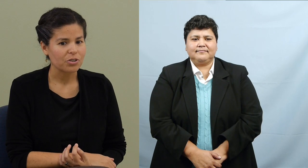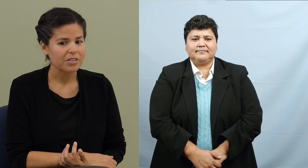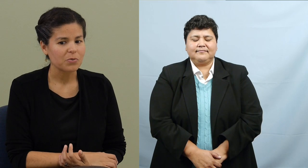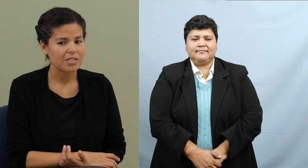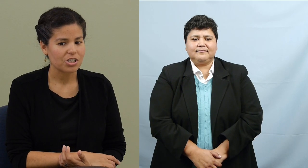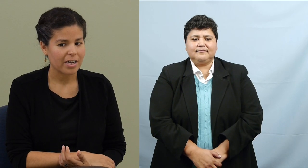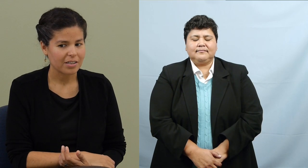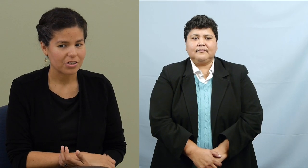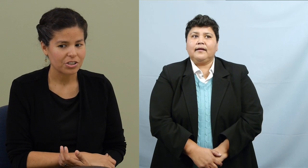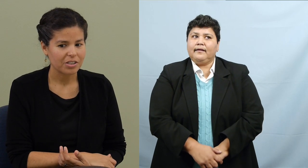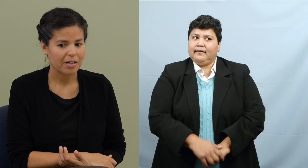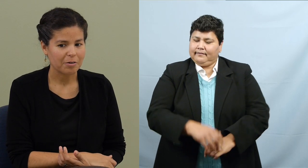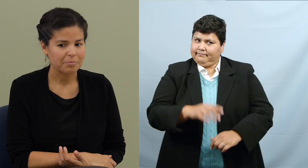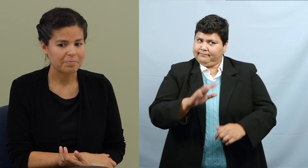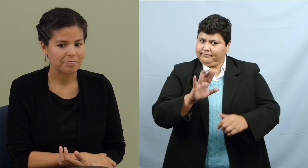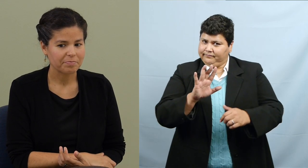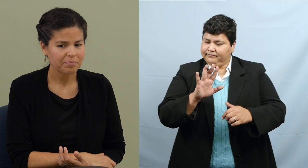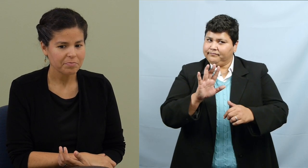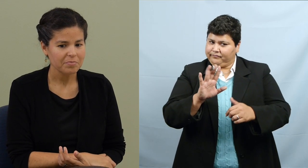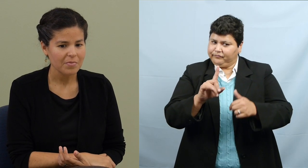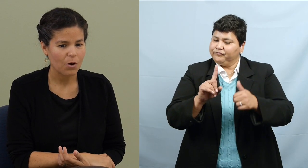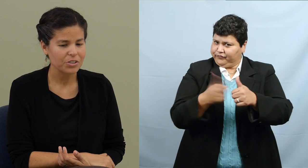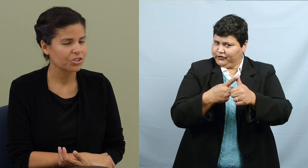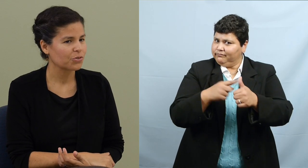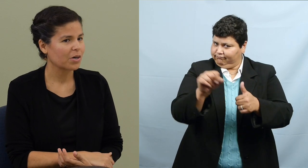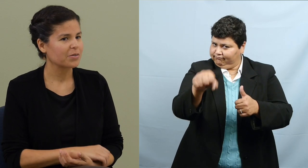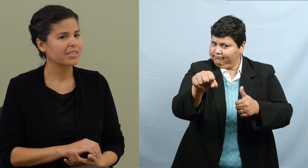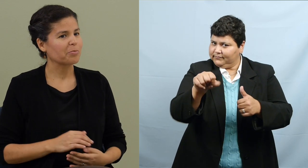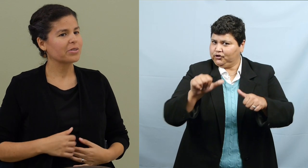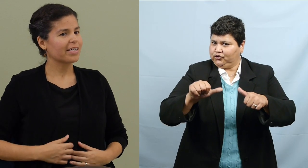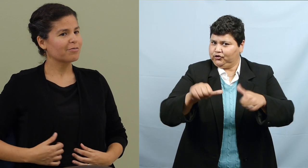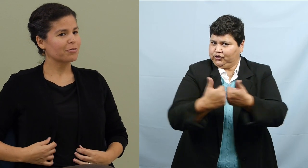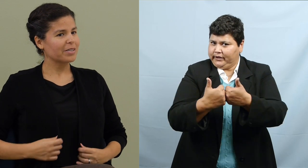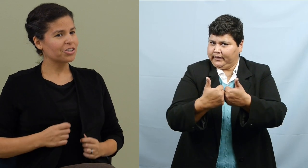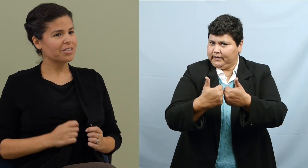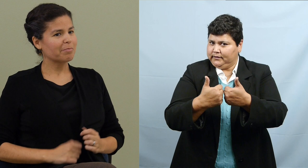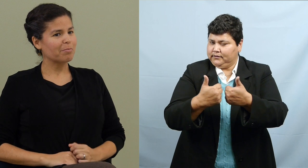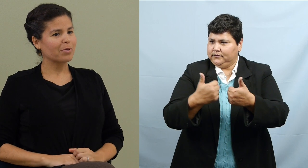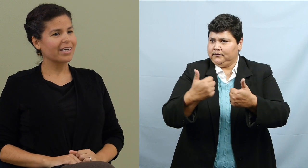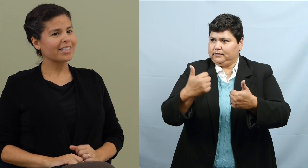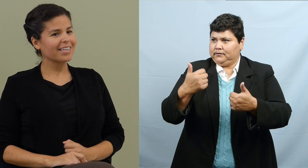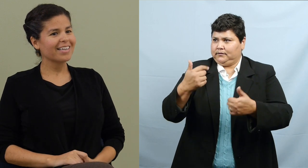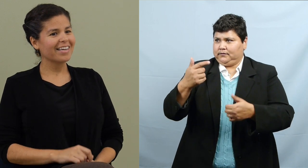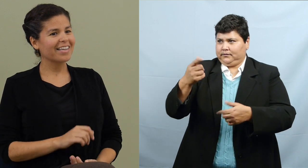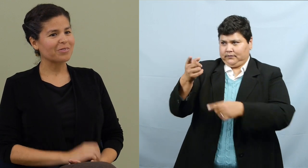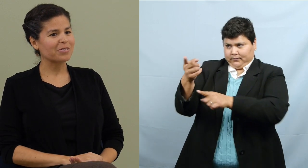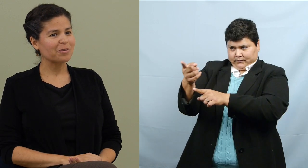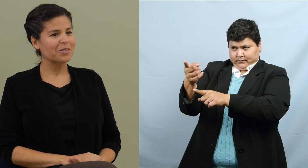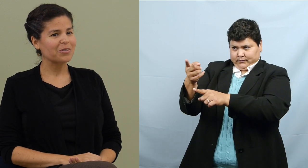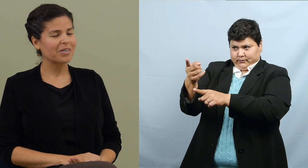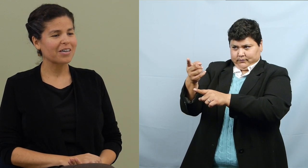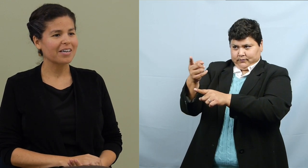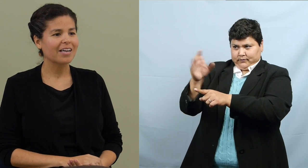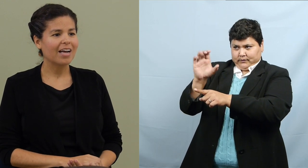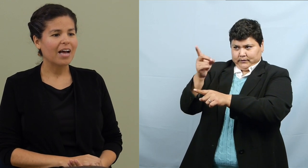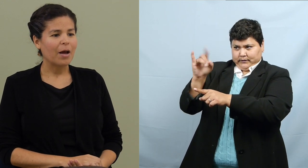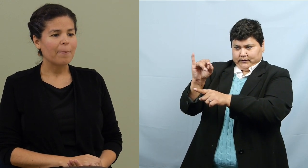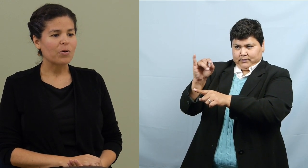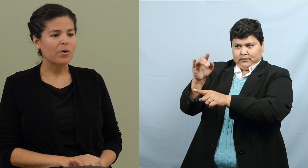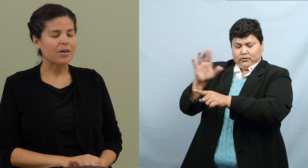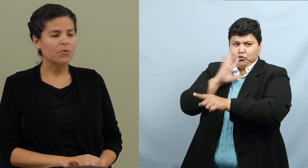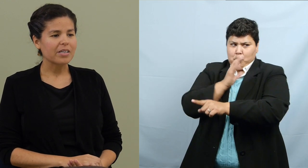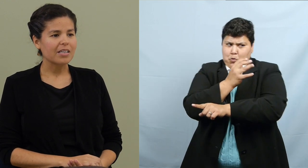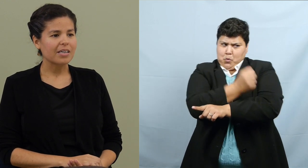At first, it was a challenge. I wasn't sure where I was going to put that information in my brain. There was so much going on.